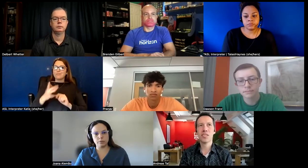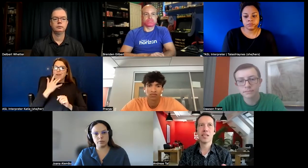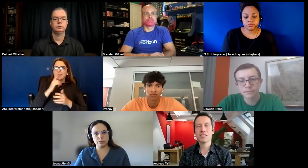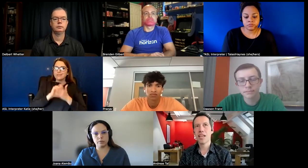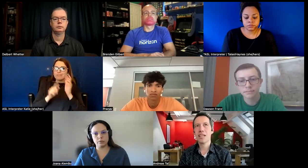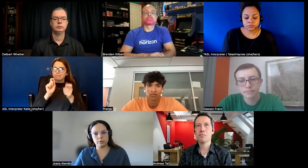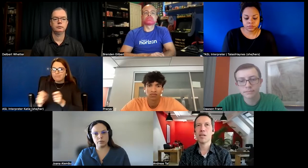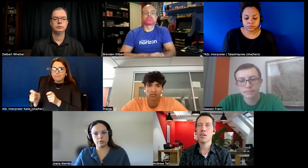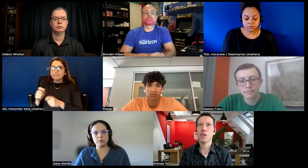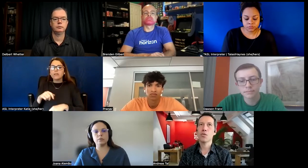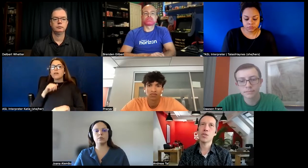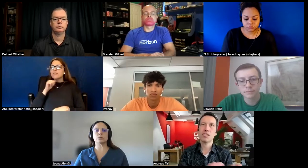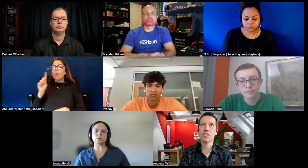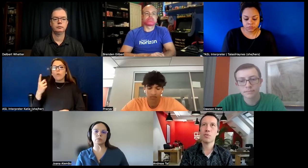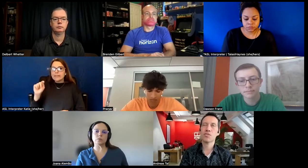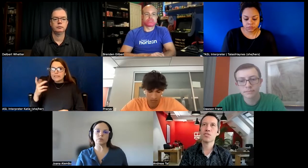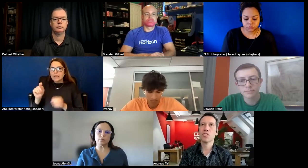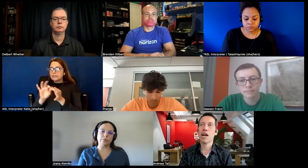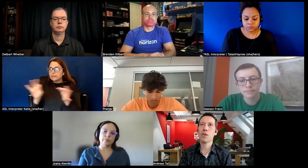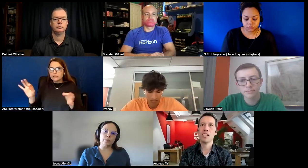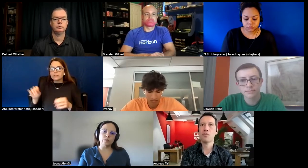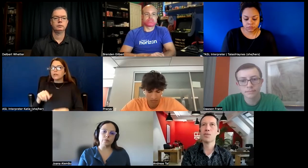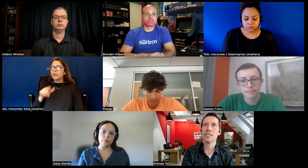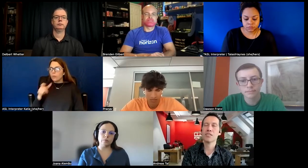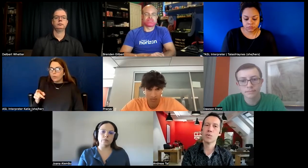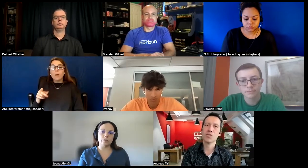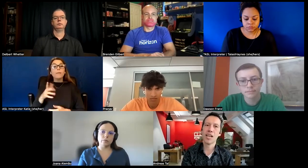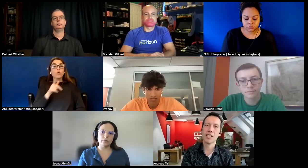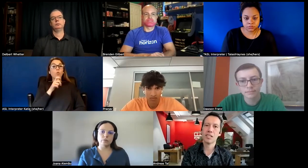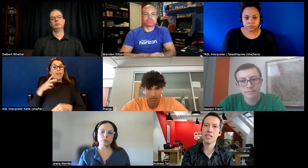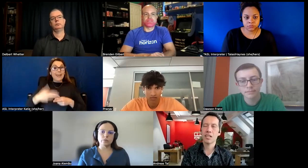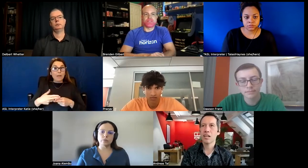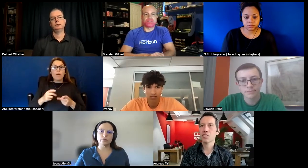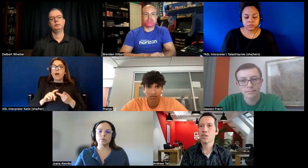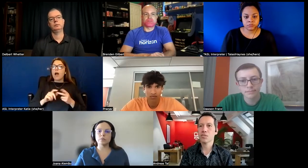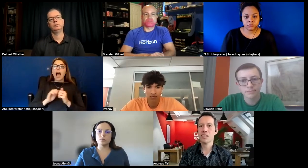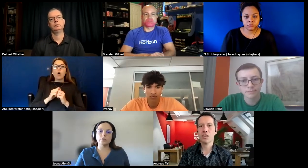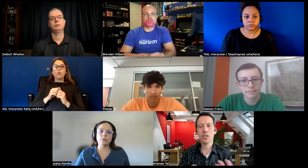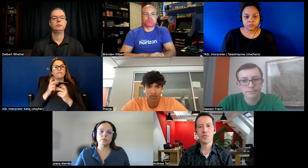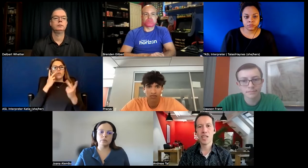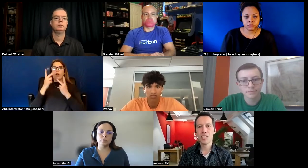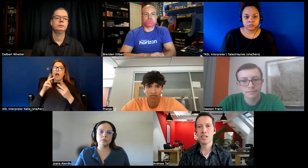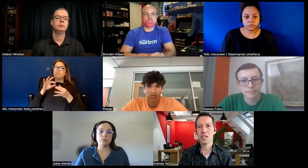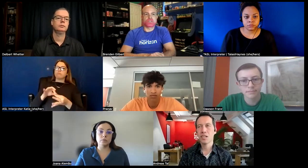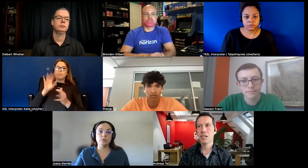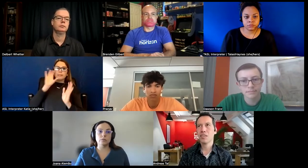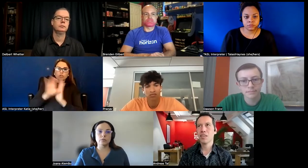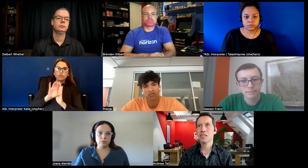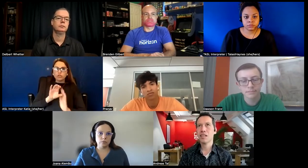said it but who is this person how can i visualize it with an icon so there's a lot of data i think that